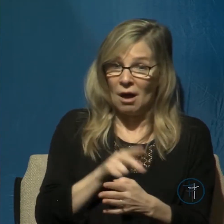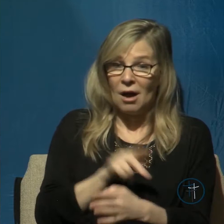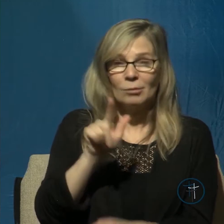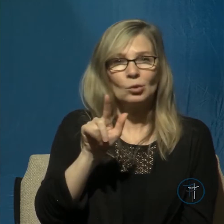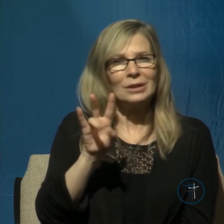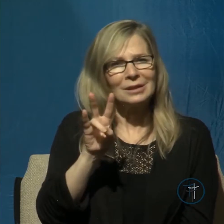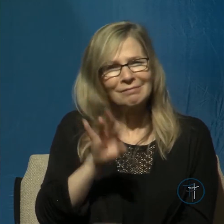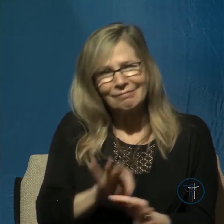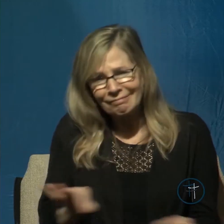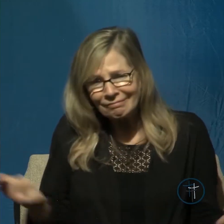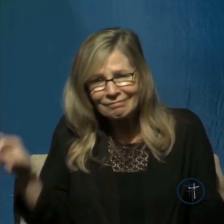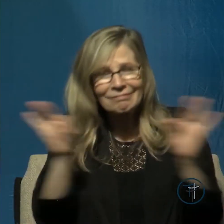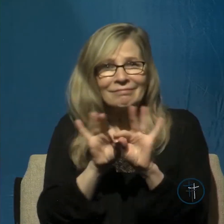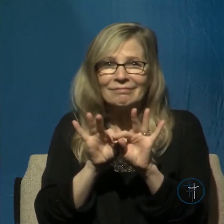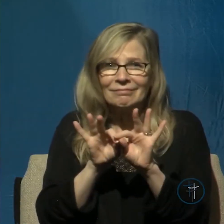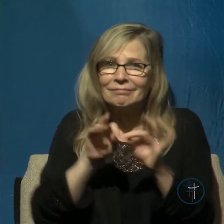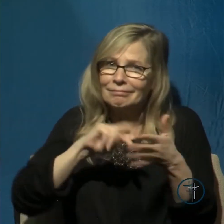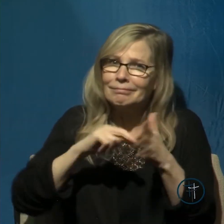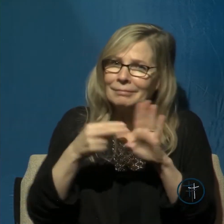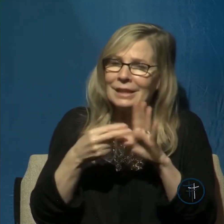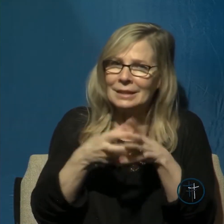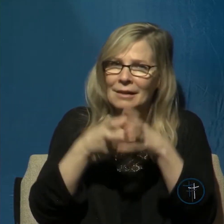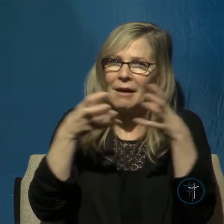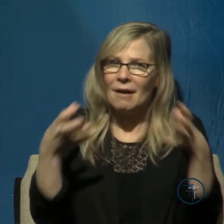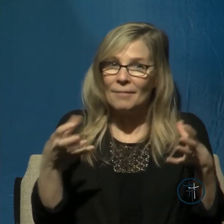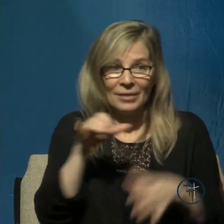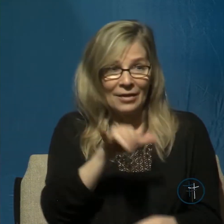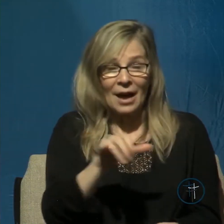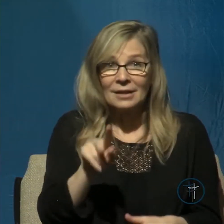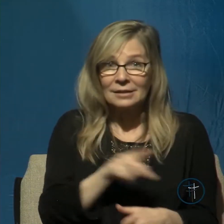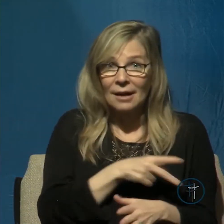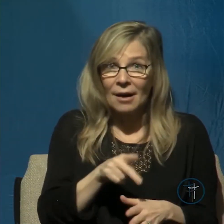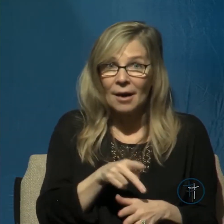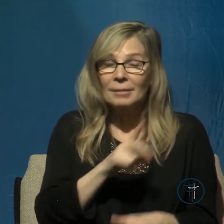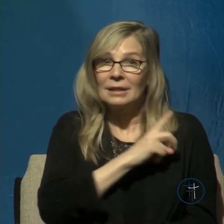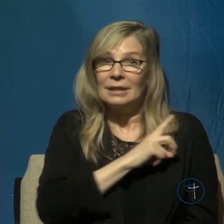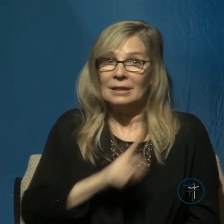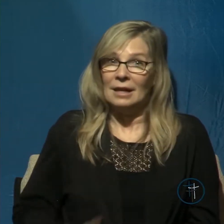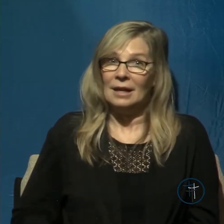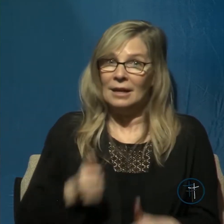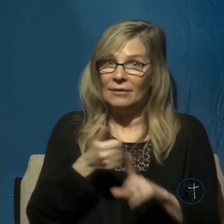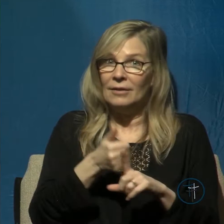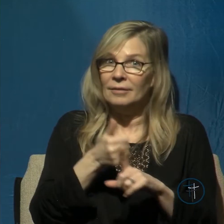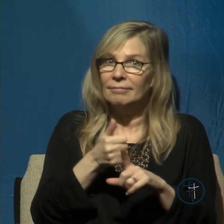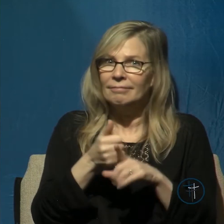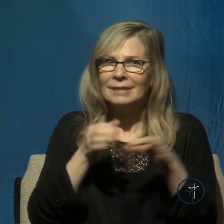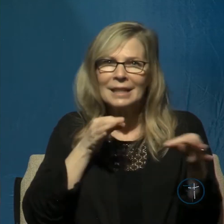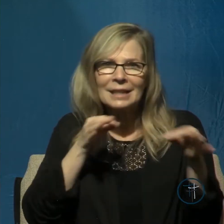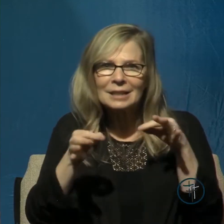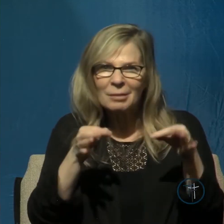meaningful, because in this Psalm, David instructs us on how he personally